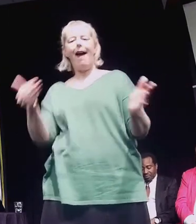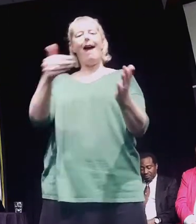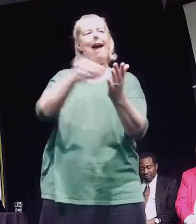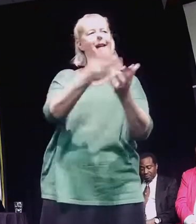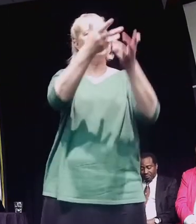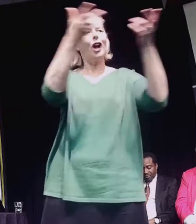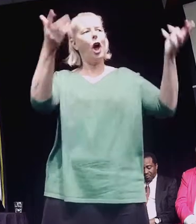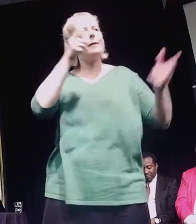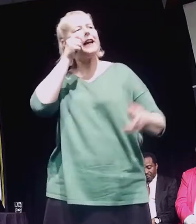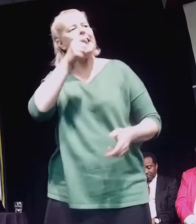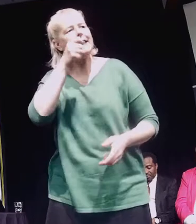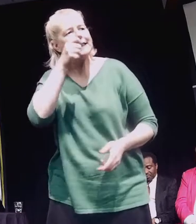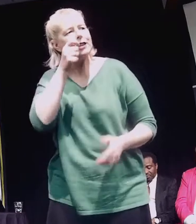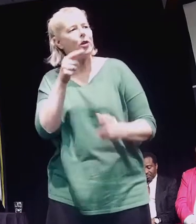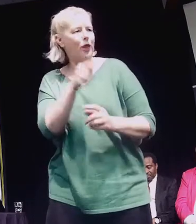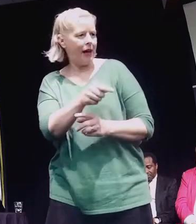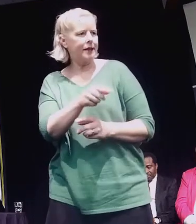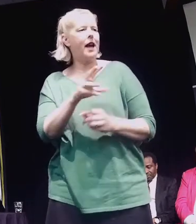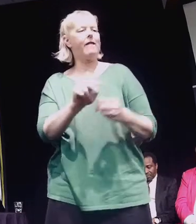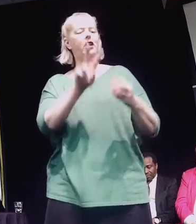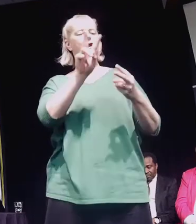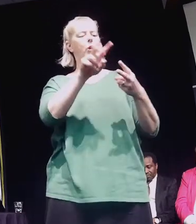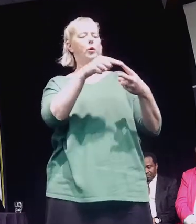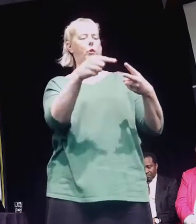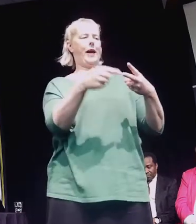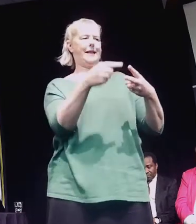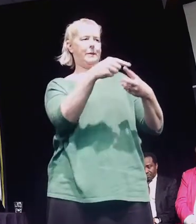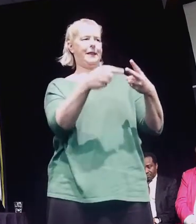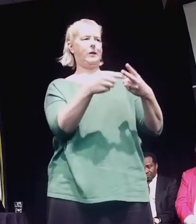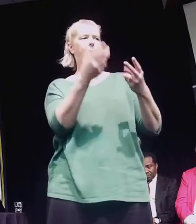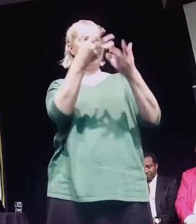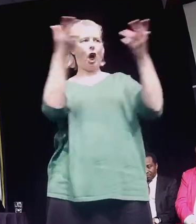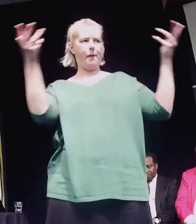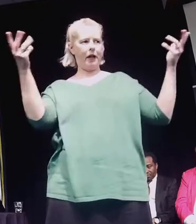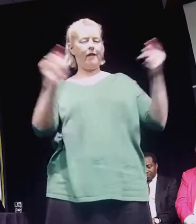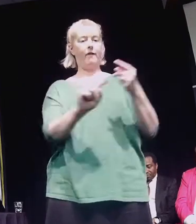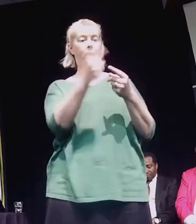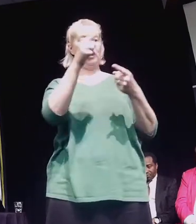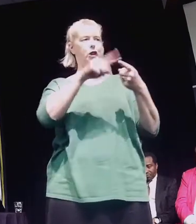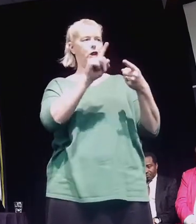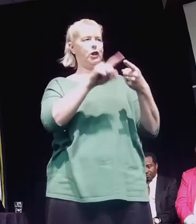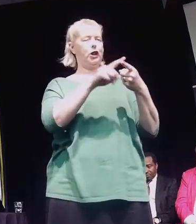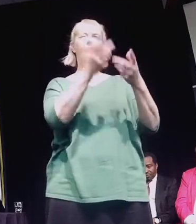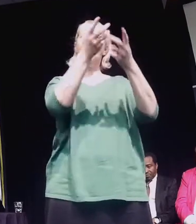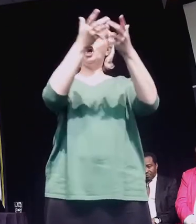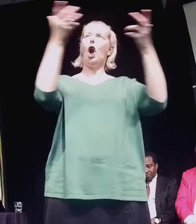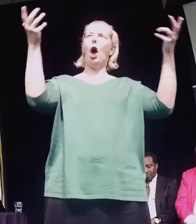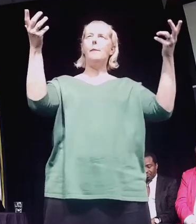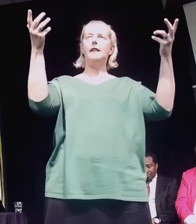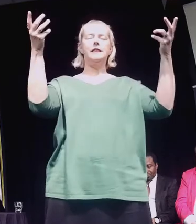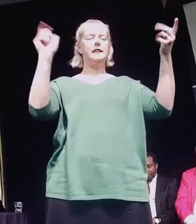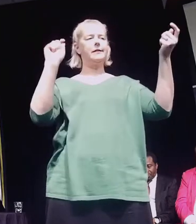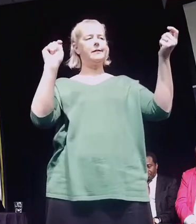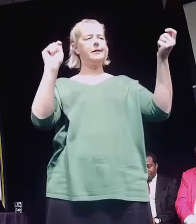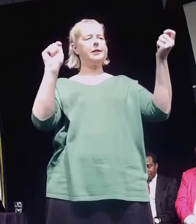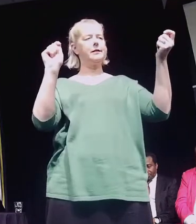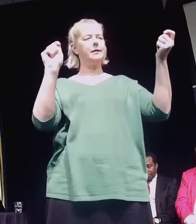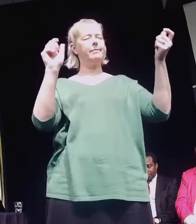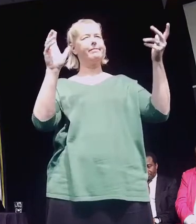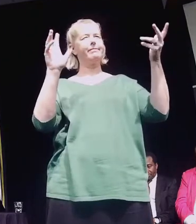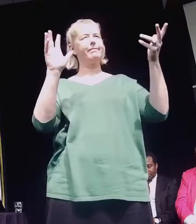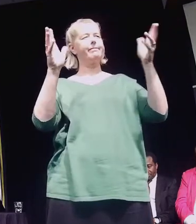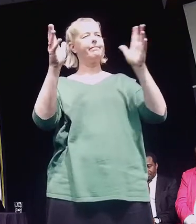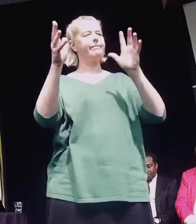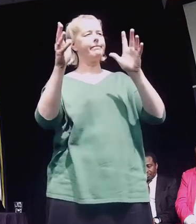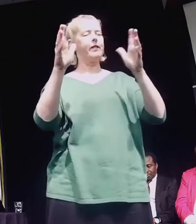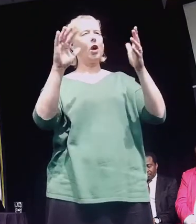climate change aspects. The first one is we've got to look at climate mitigation, which is all about bringing down all our emissions. So all those good things that people